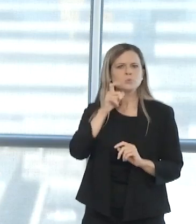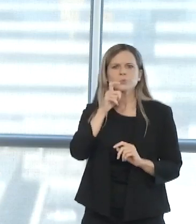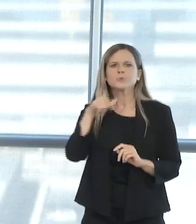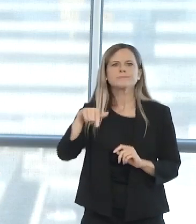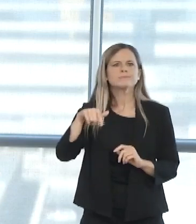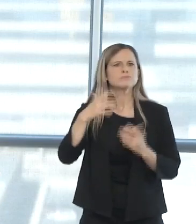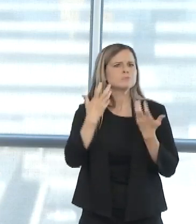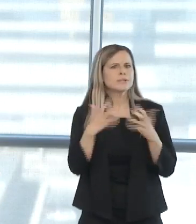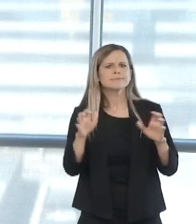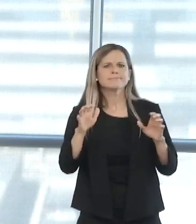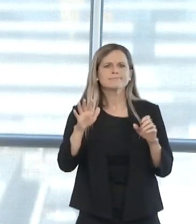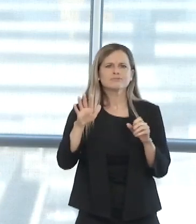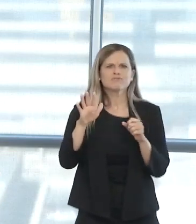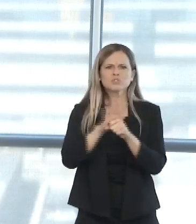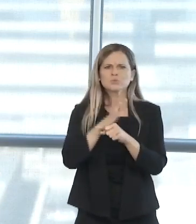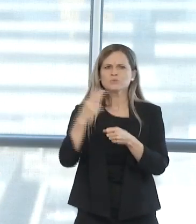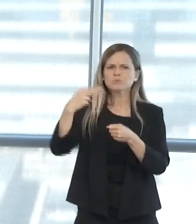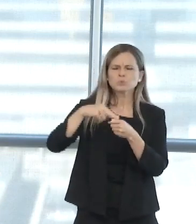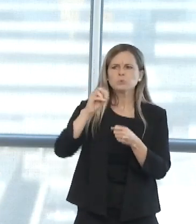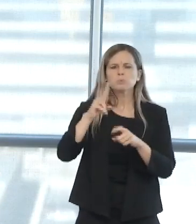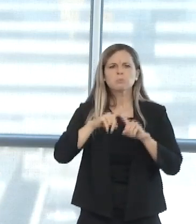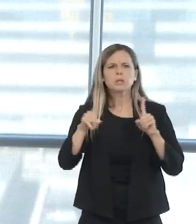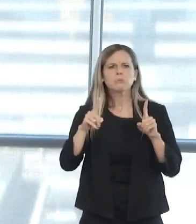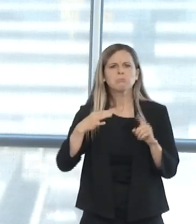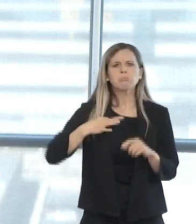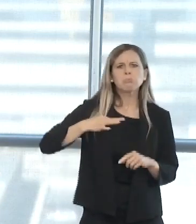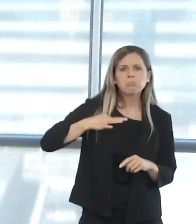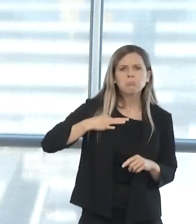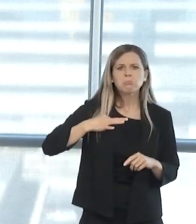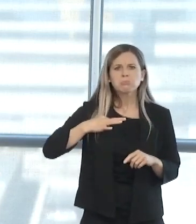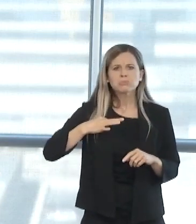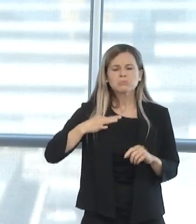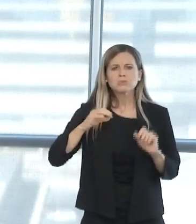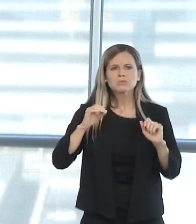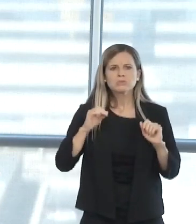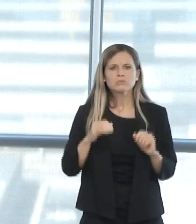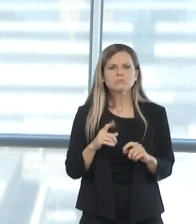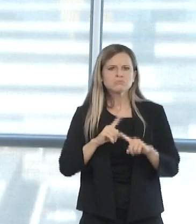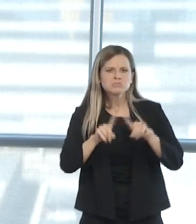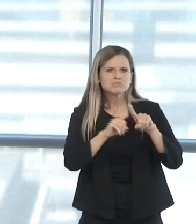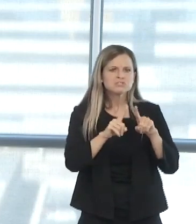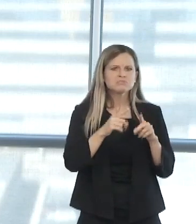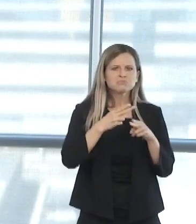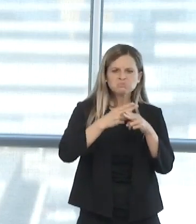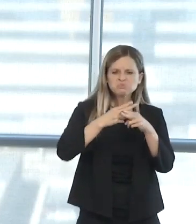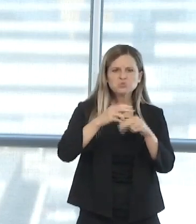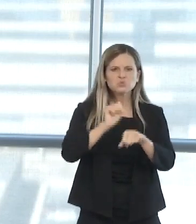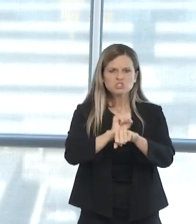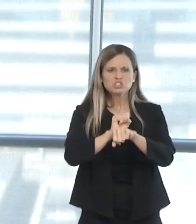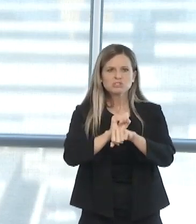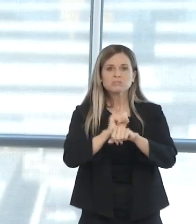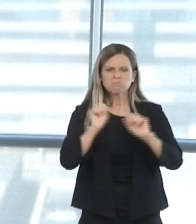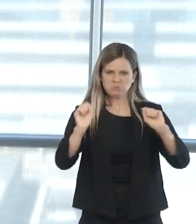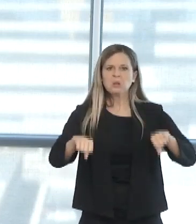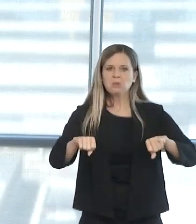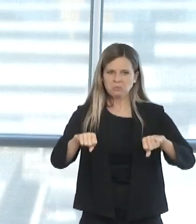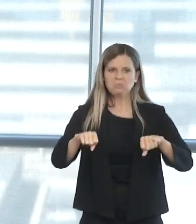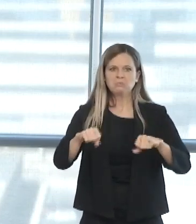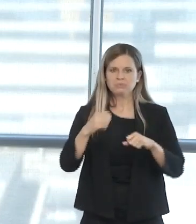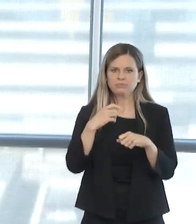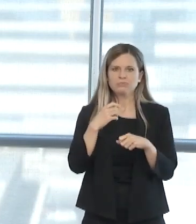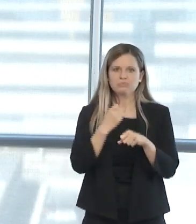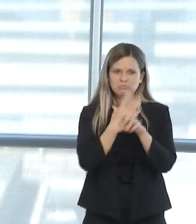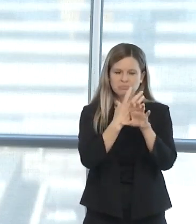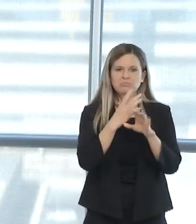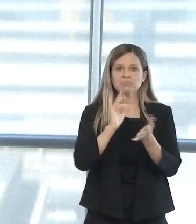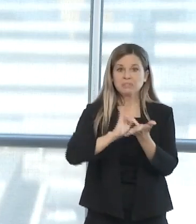or volunteering. Options include telemedicine initiatives for those providers who may want to work in